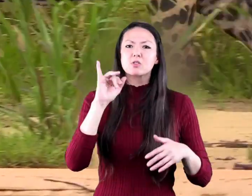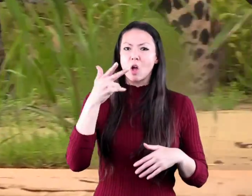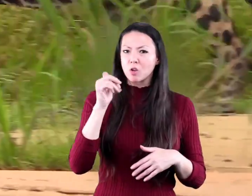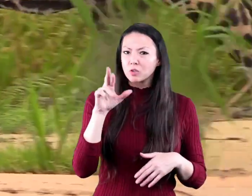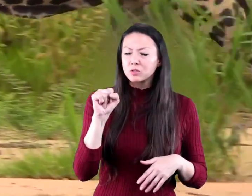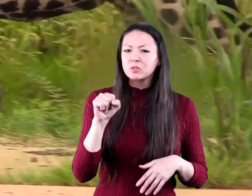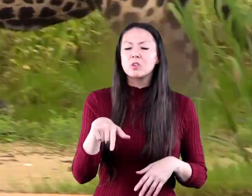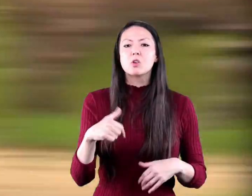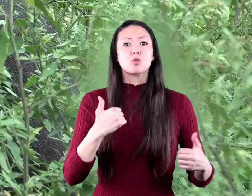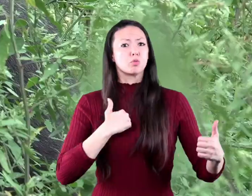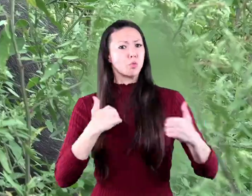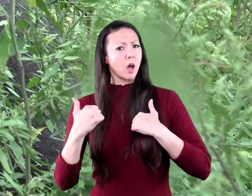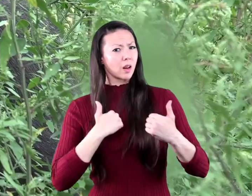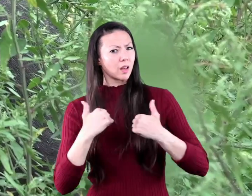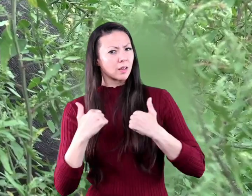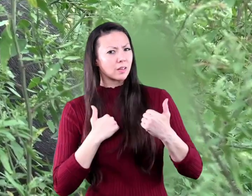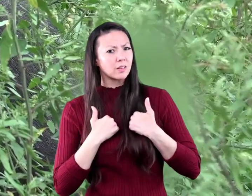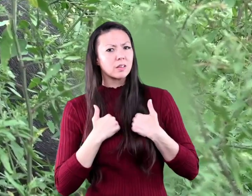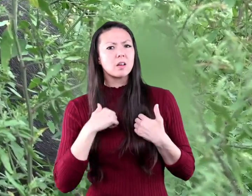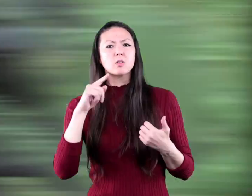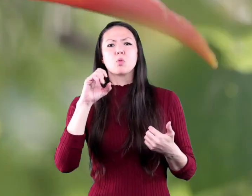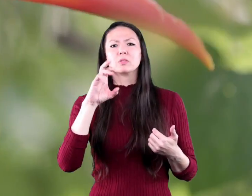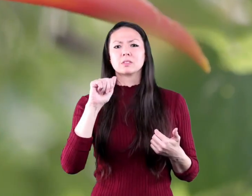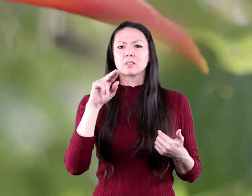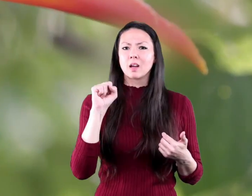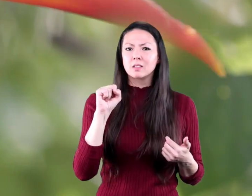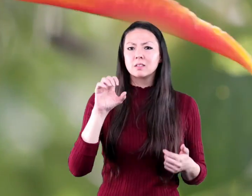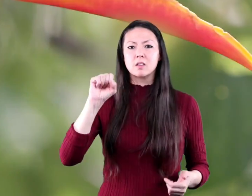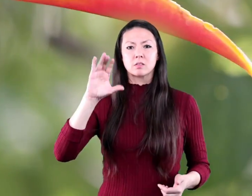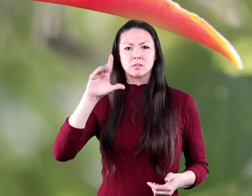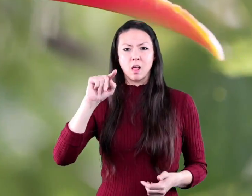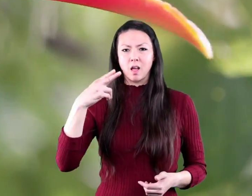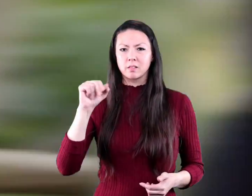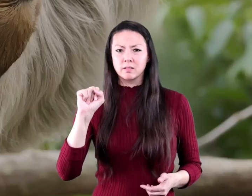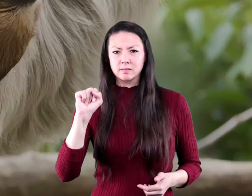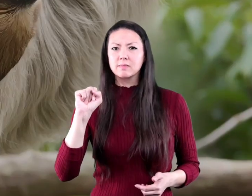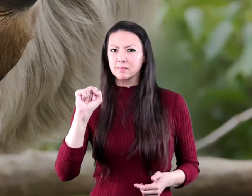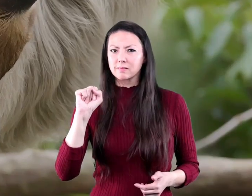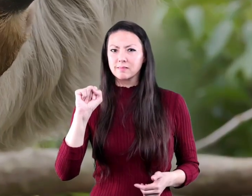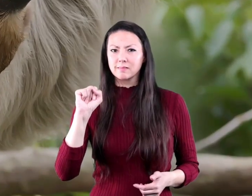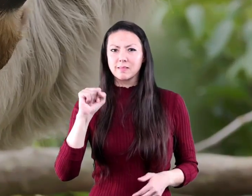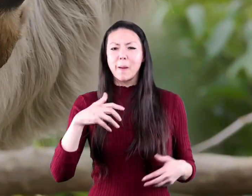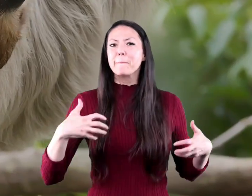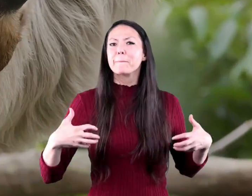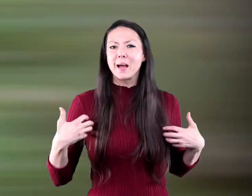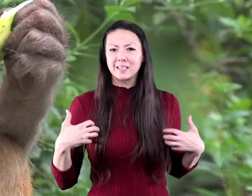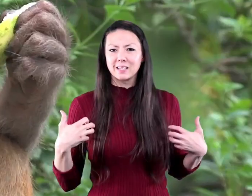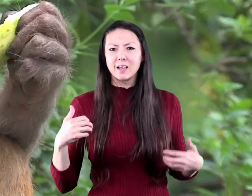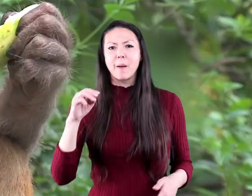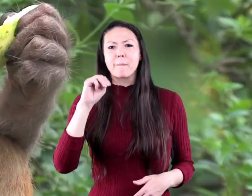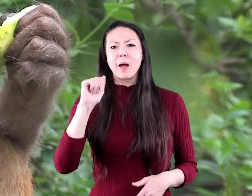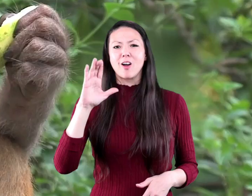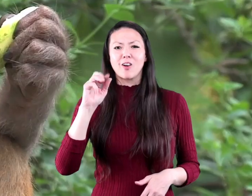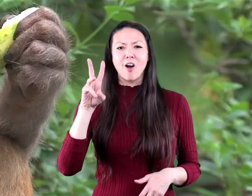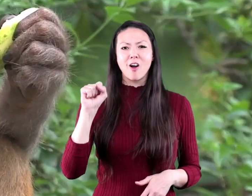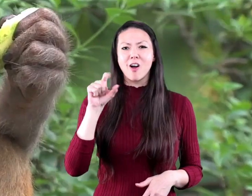gorillas toucans sloths monkeys and